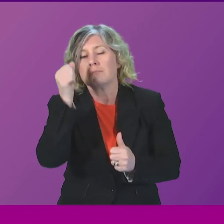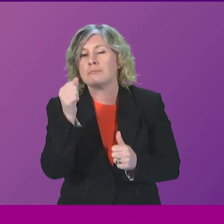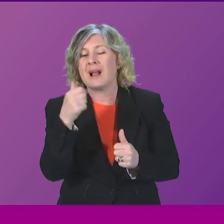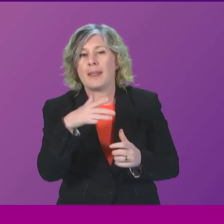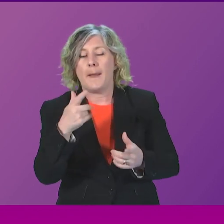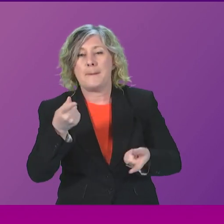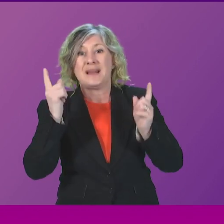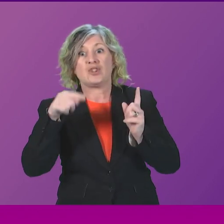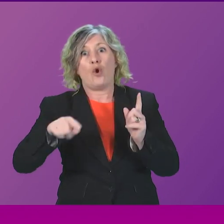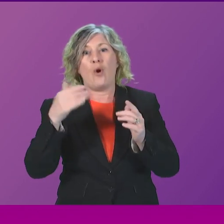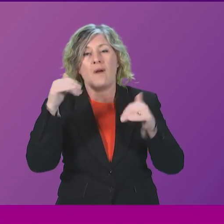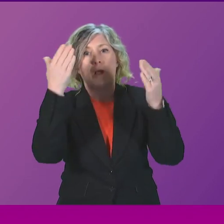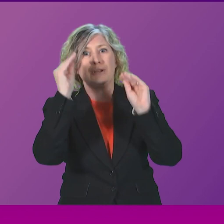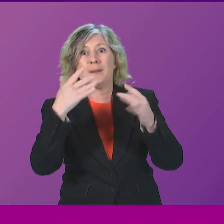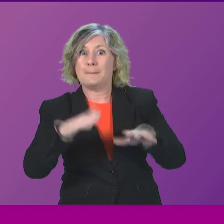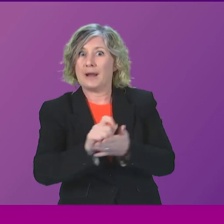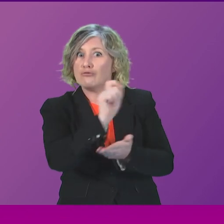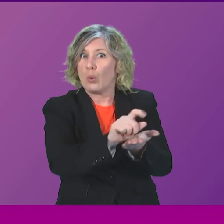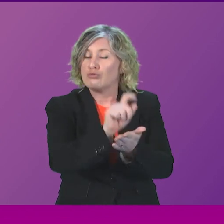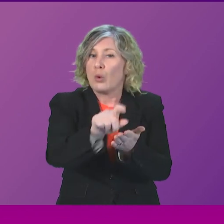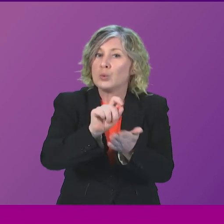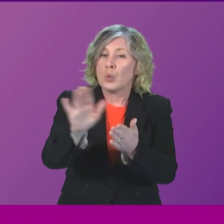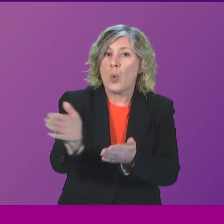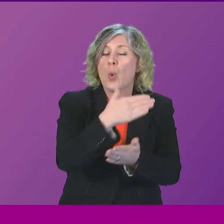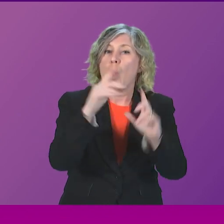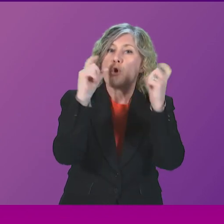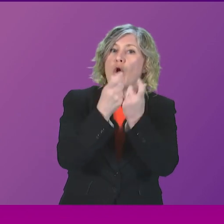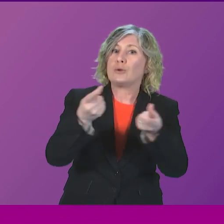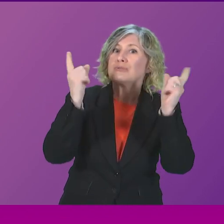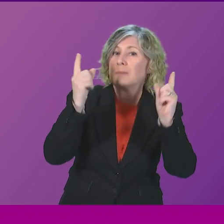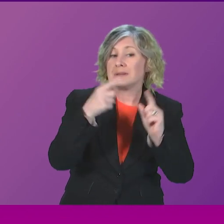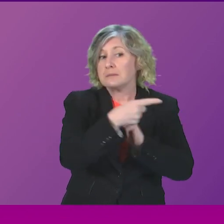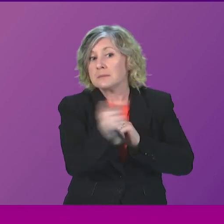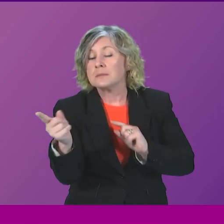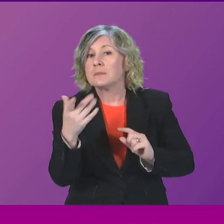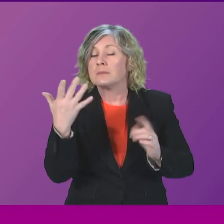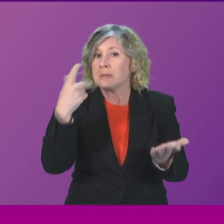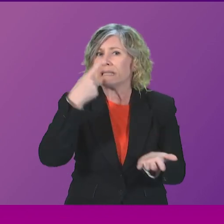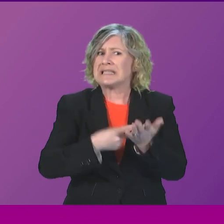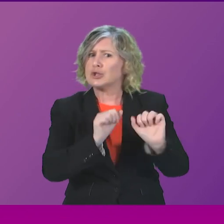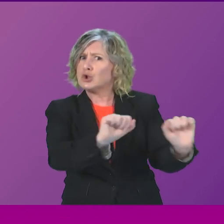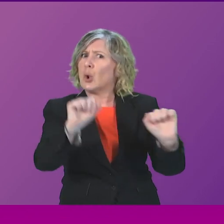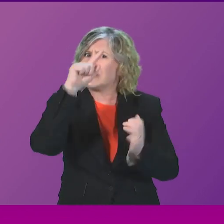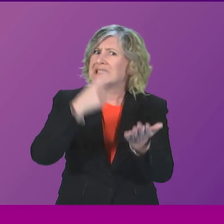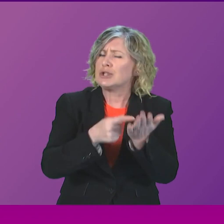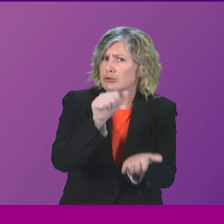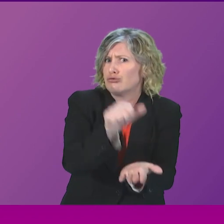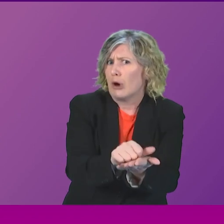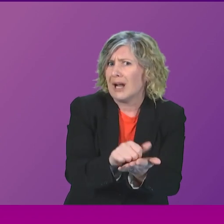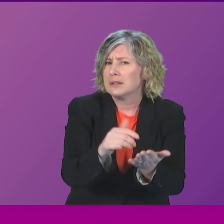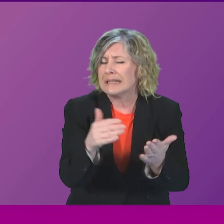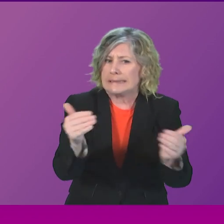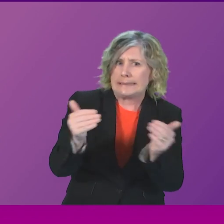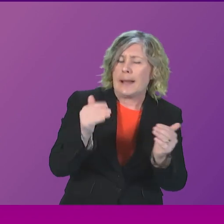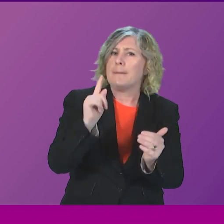to college principals reminding them of the fact that, of course, while these are decisions for the colleges to take, it is so important